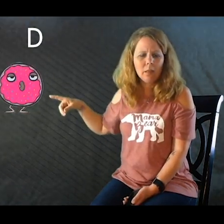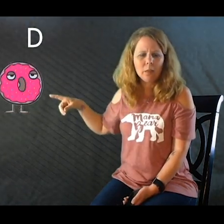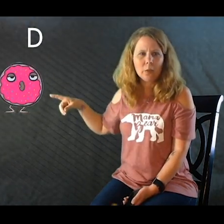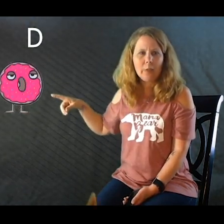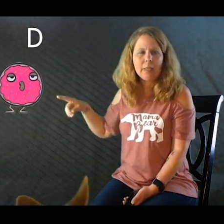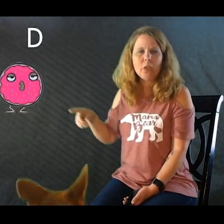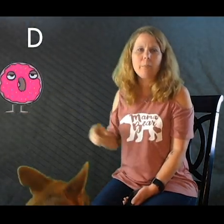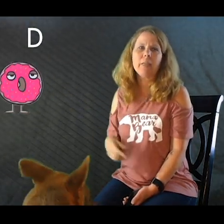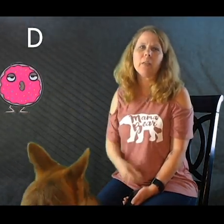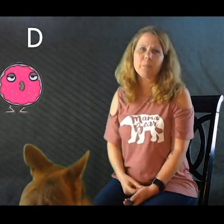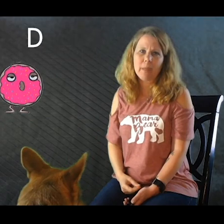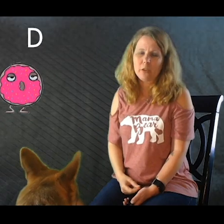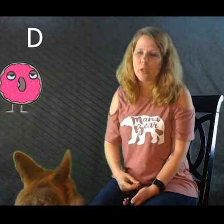Great job. Here's my other donut.